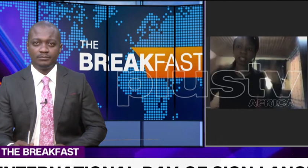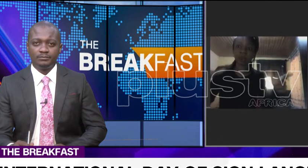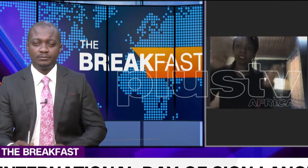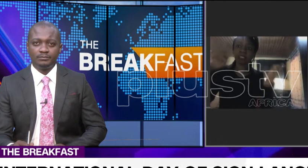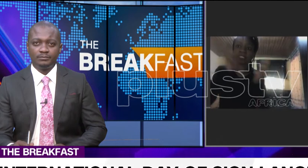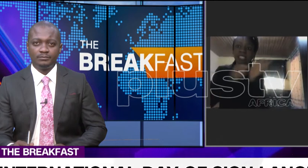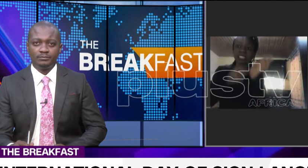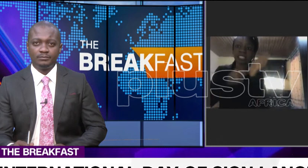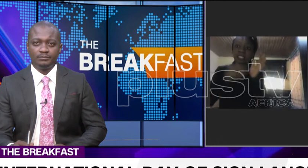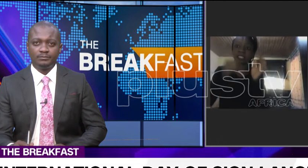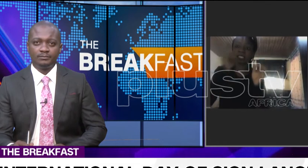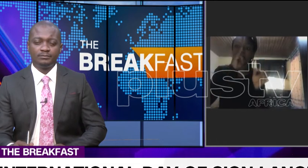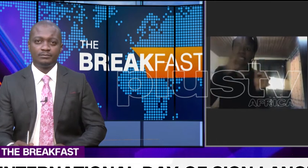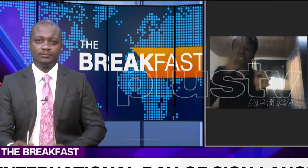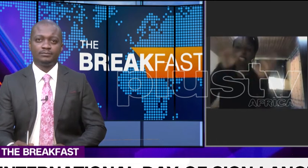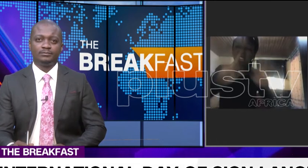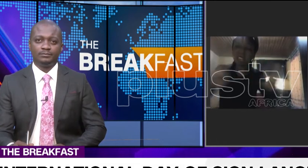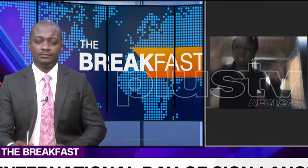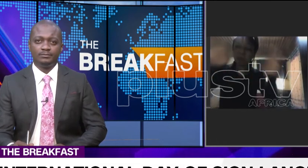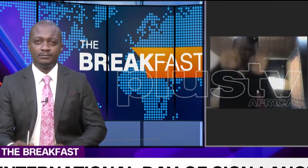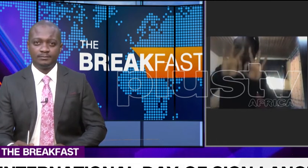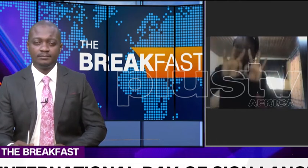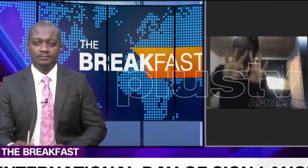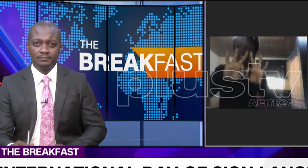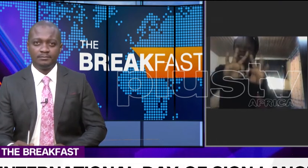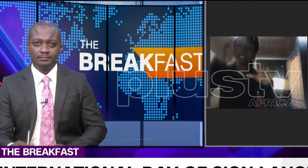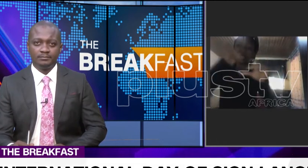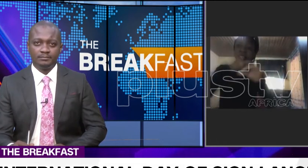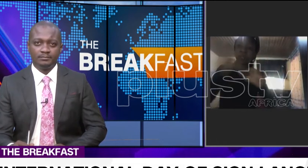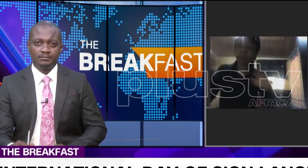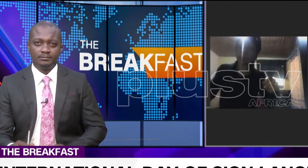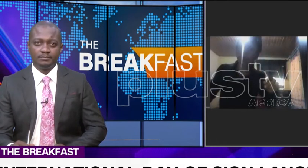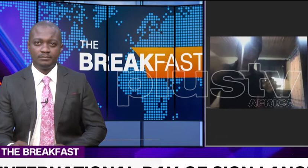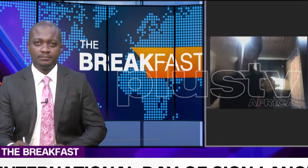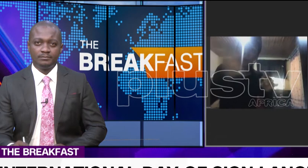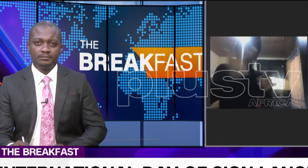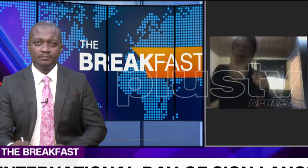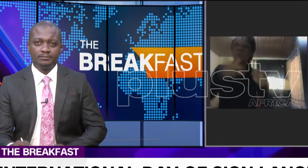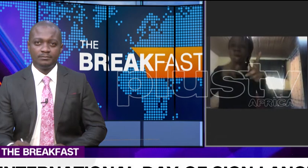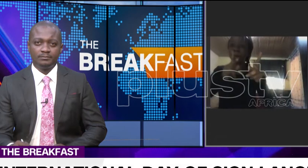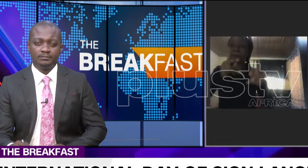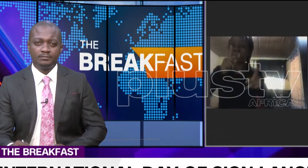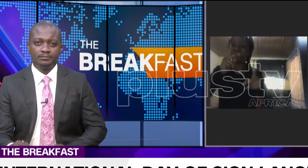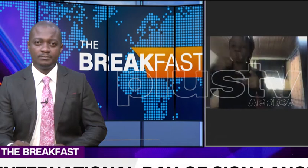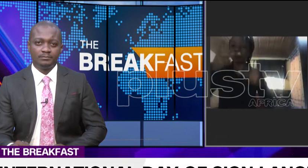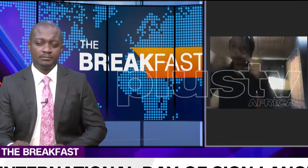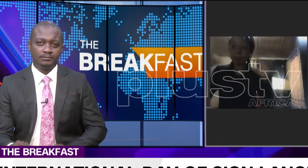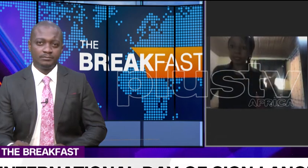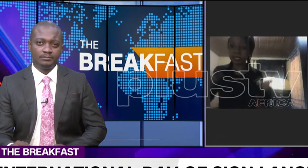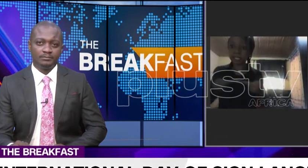every aspect of human and people. For example, the security operatives need to use sign